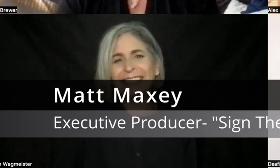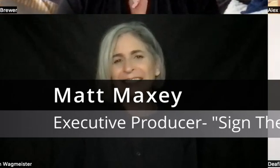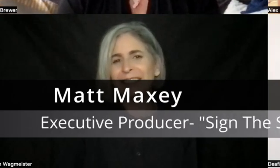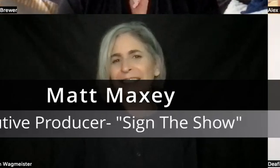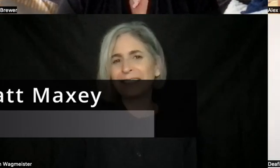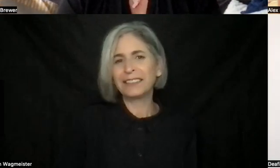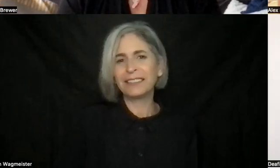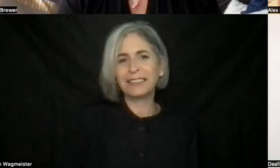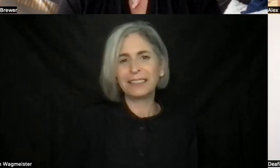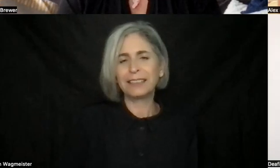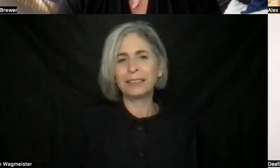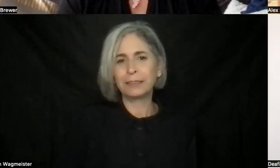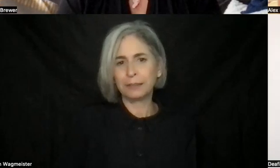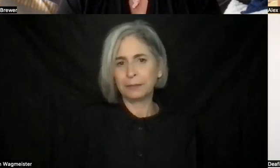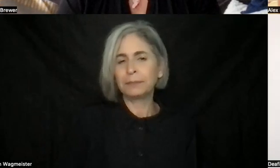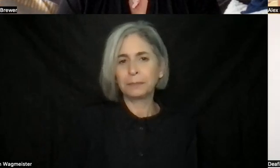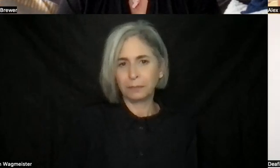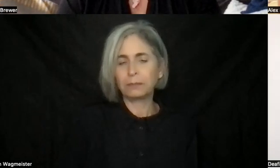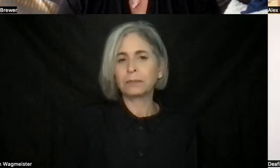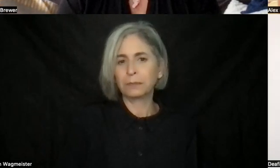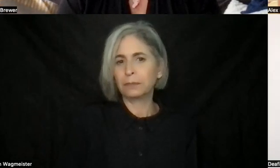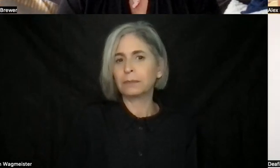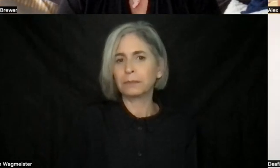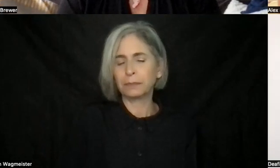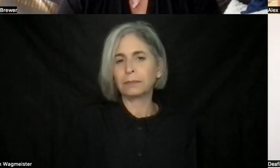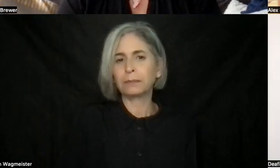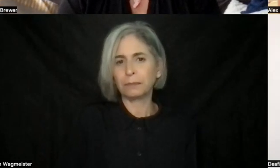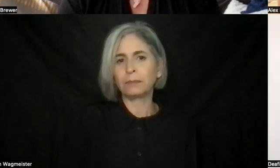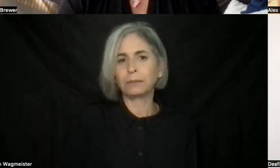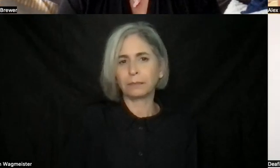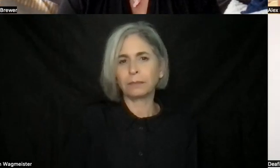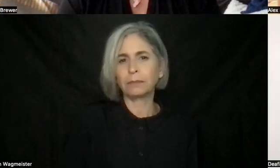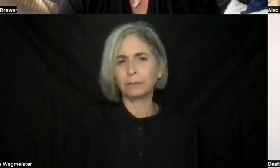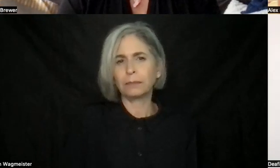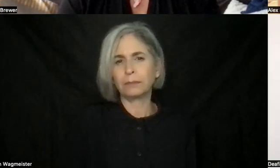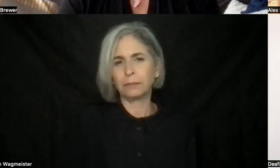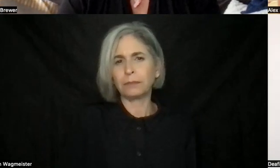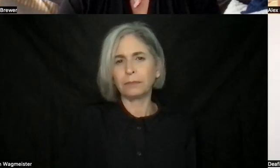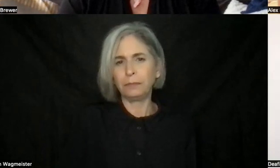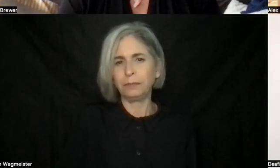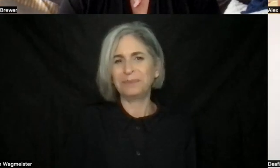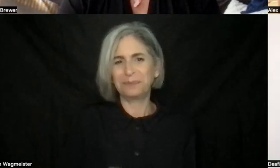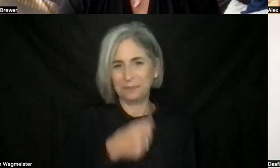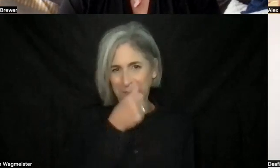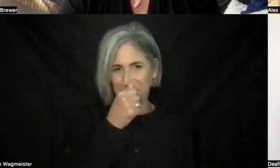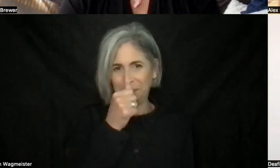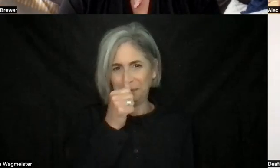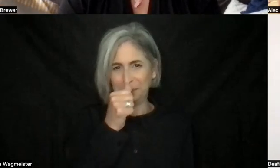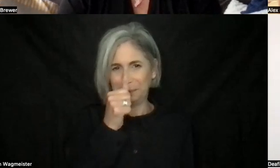still willing to just give it a chance and see what happened from it. But once we met, we met at a Waffle House, as she